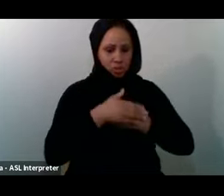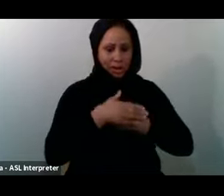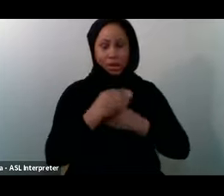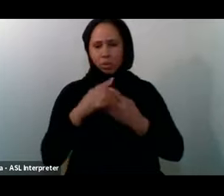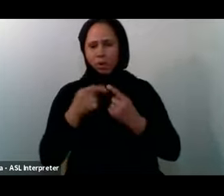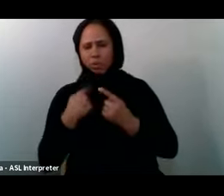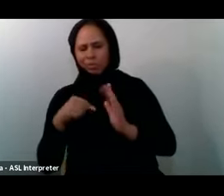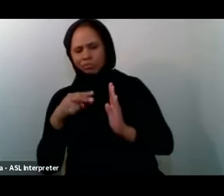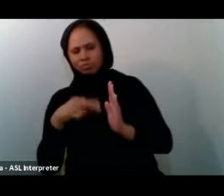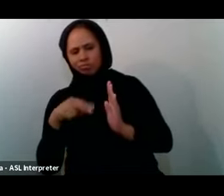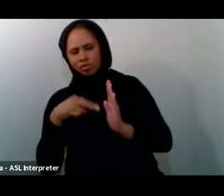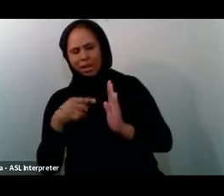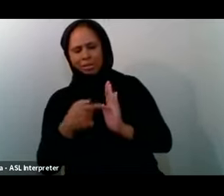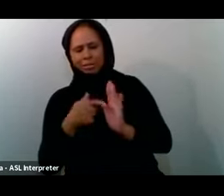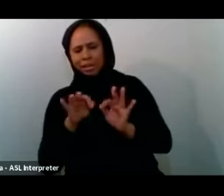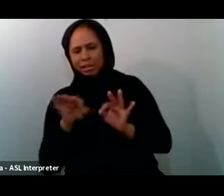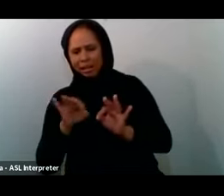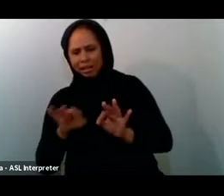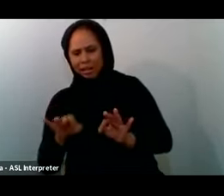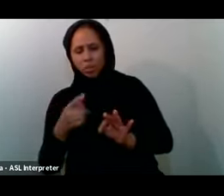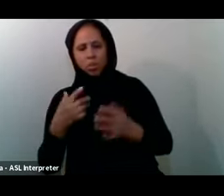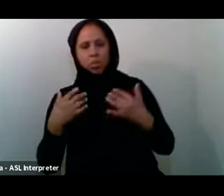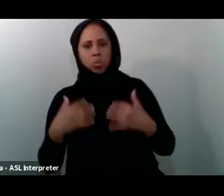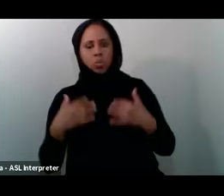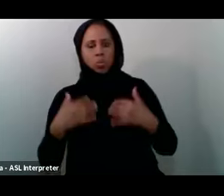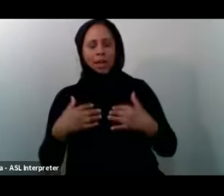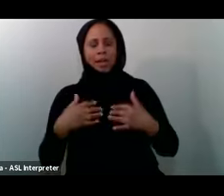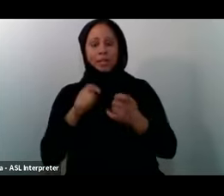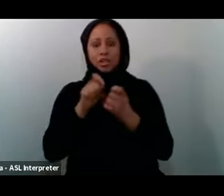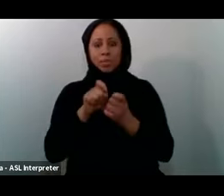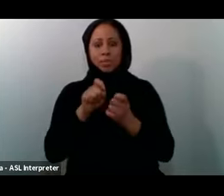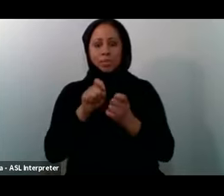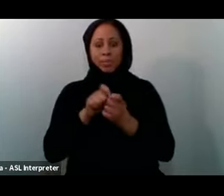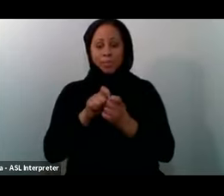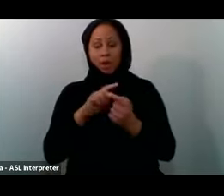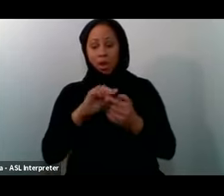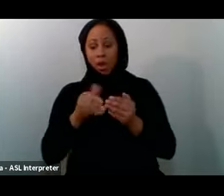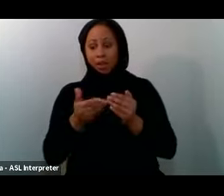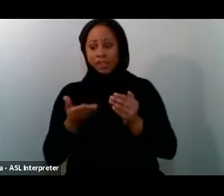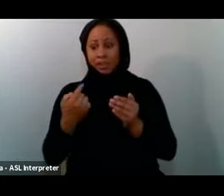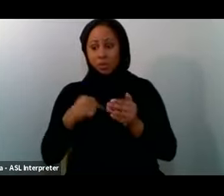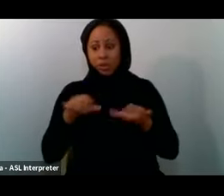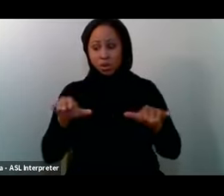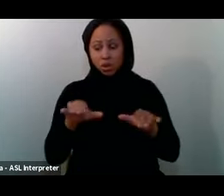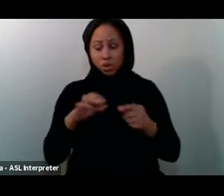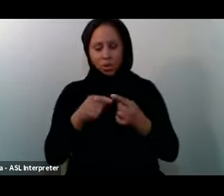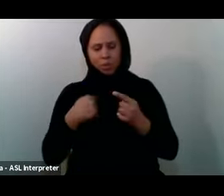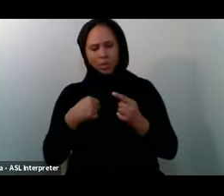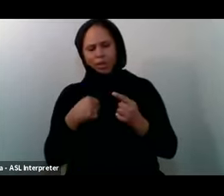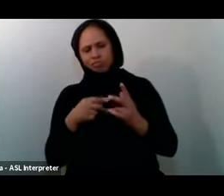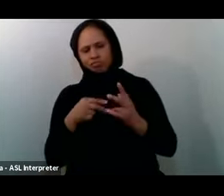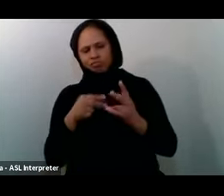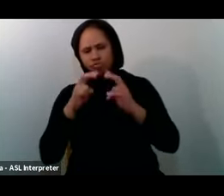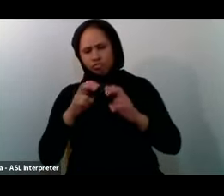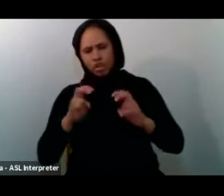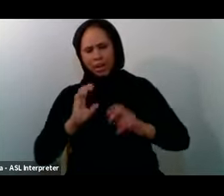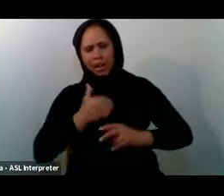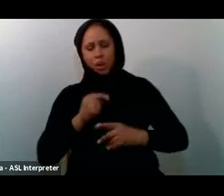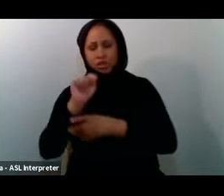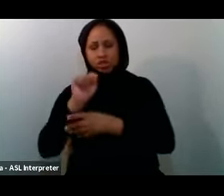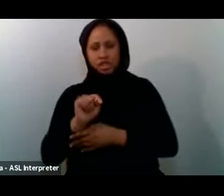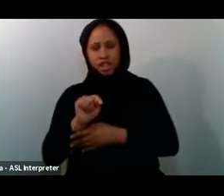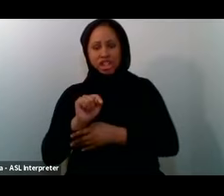realize Subhanallah You know All of these Things that we Do When we look At our tradition At the center Of our tradition At the